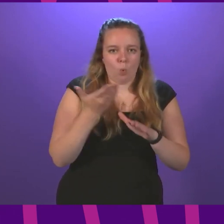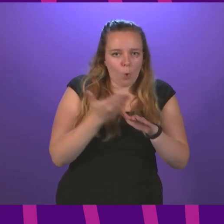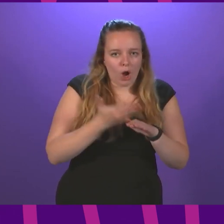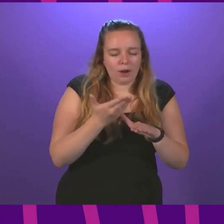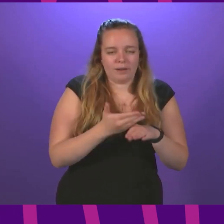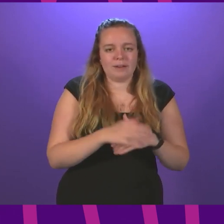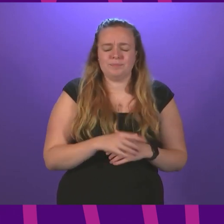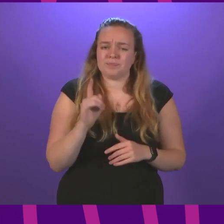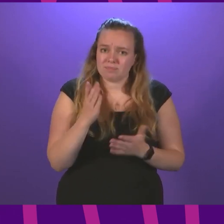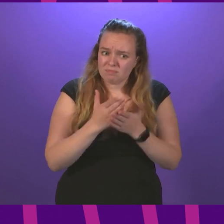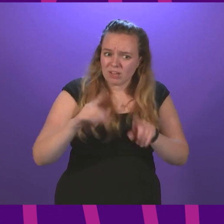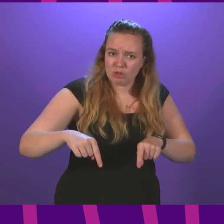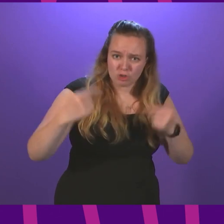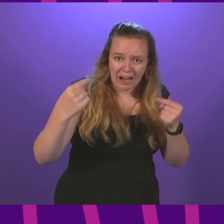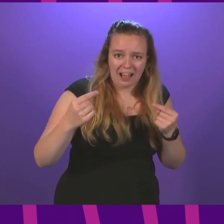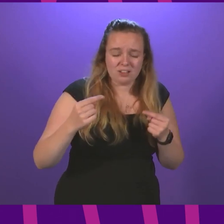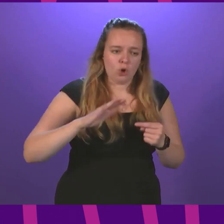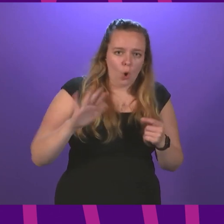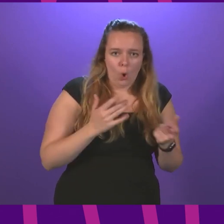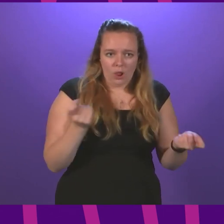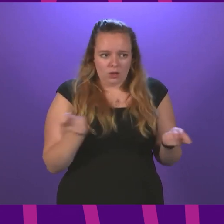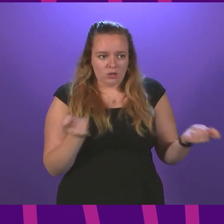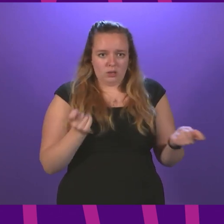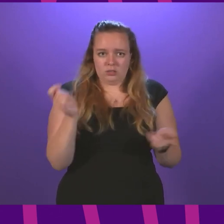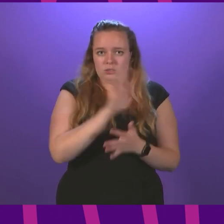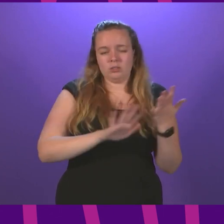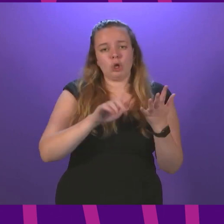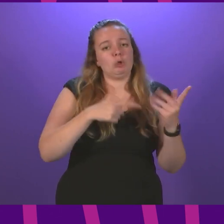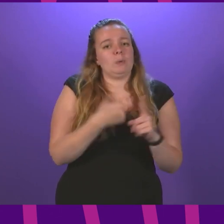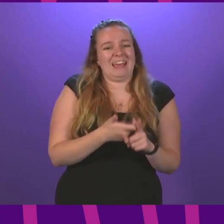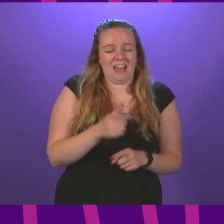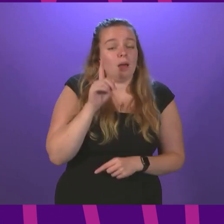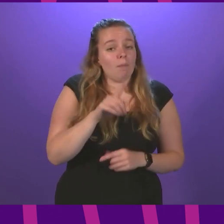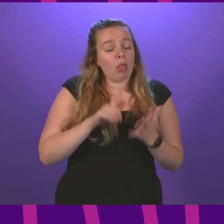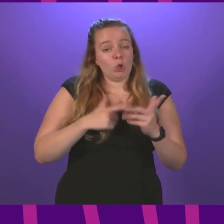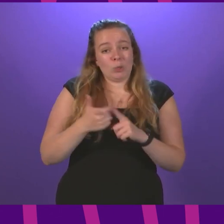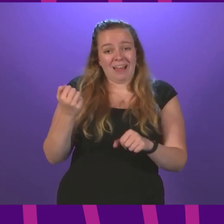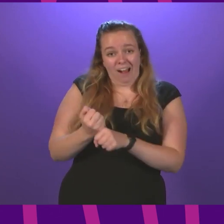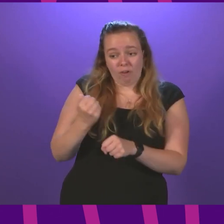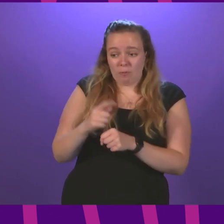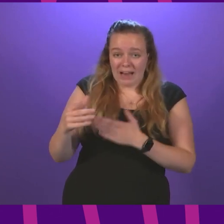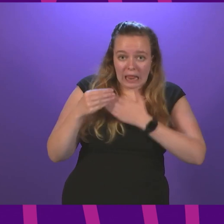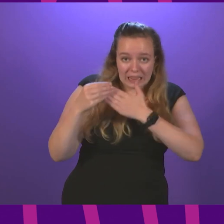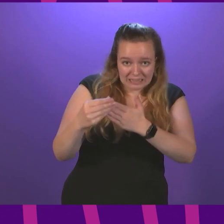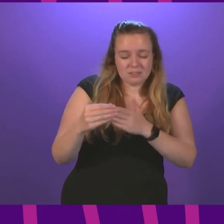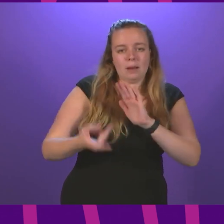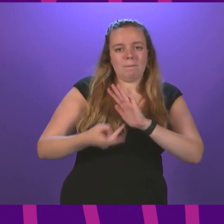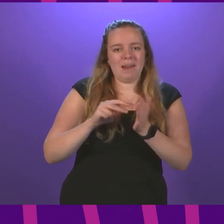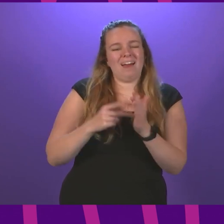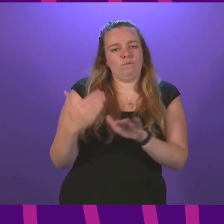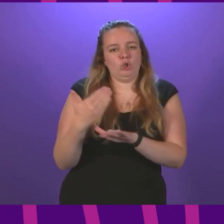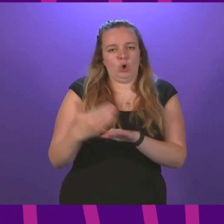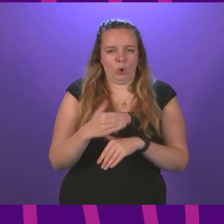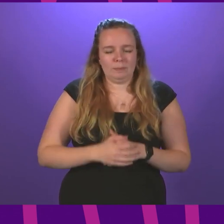It is a challenge facing all administrations across the UK, but it is the UK government leading the way with their plan for jobs.